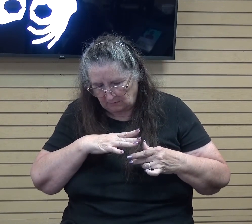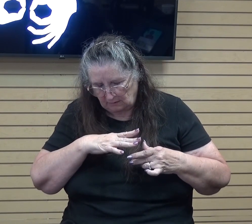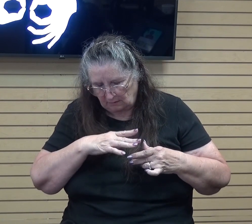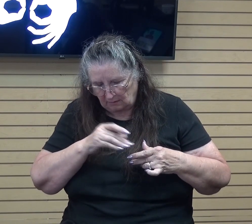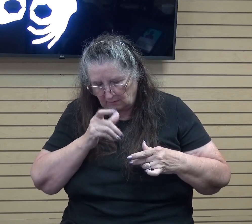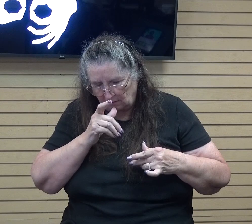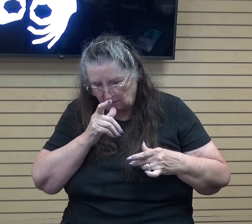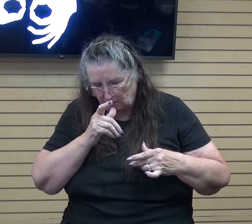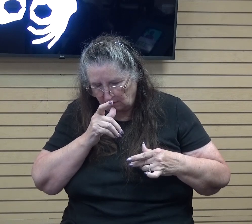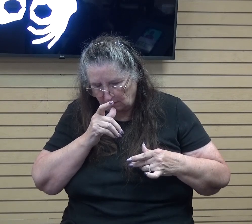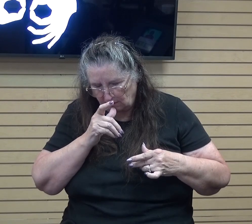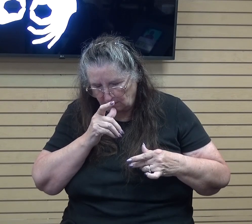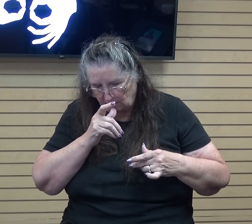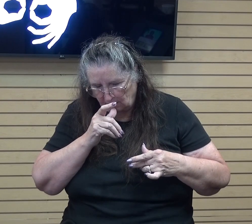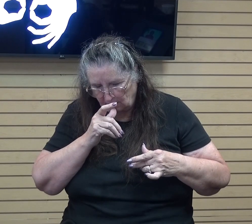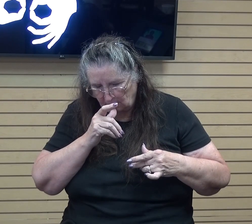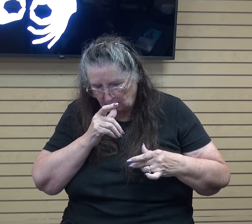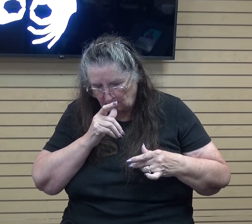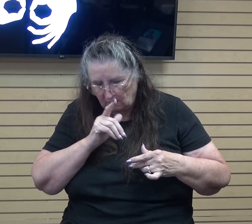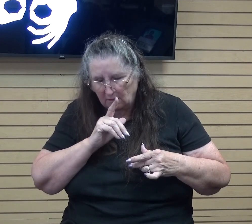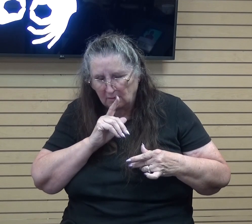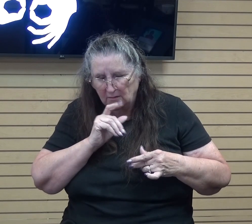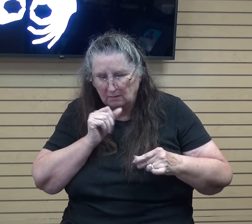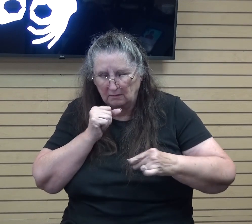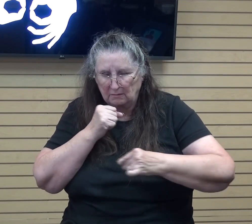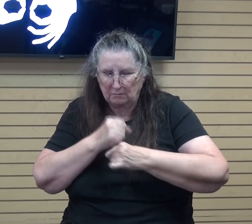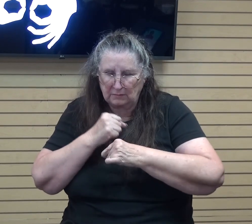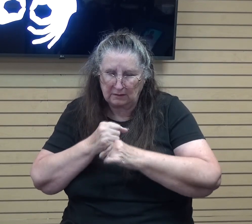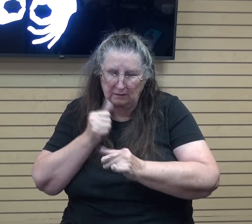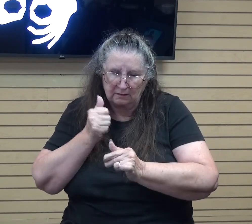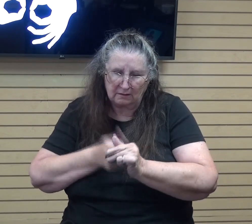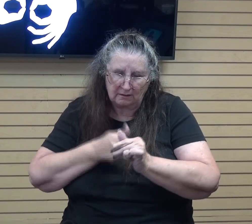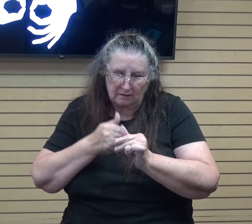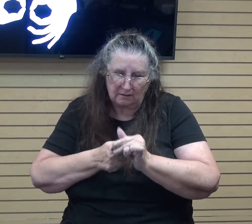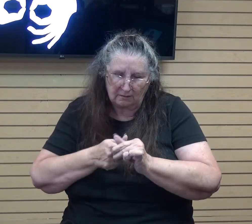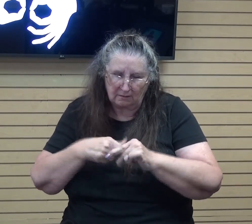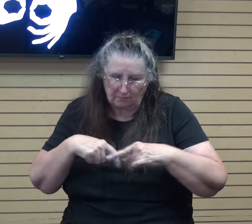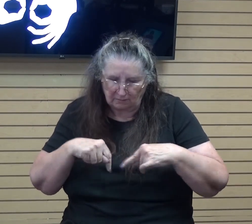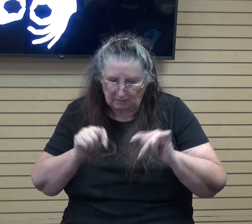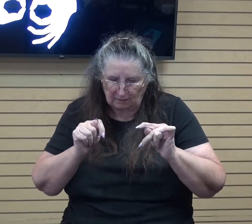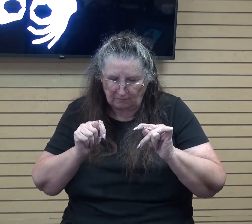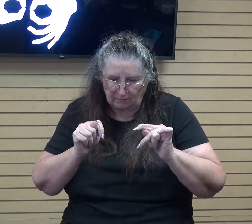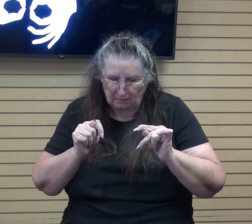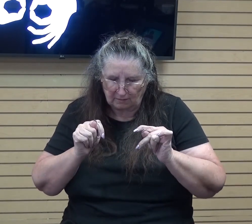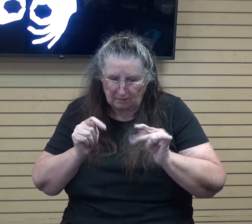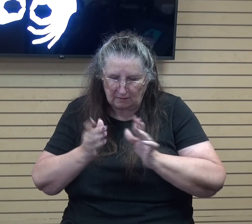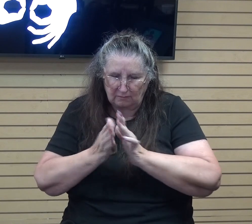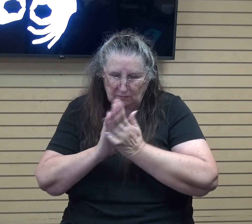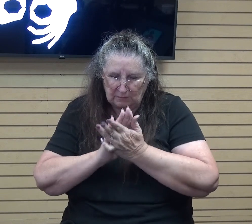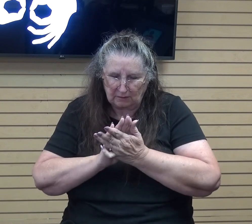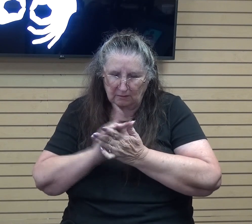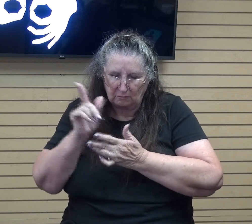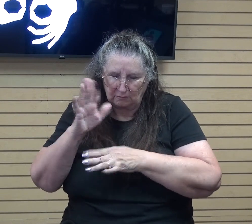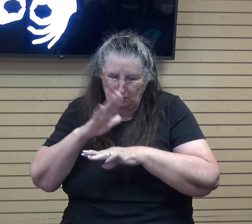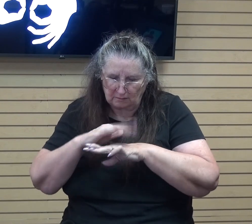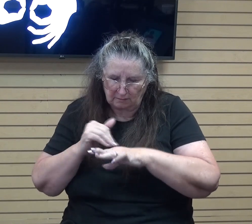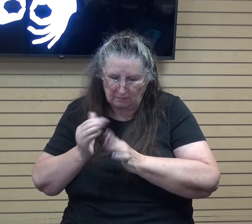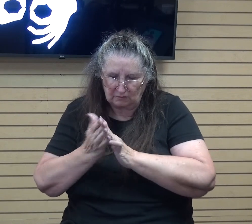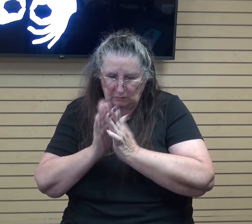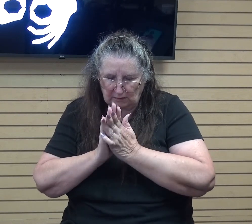conscientious and make every effort to become those men and women that you have called us to be. We pray this in your most